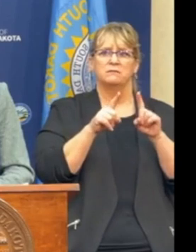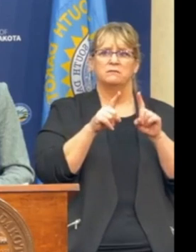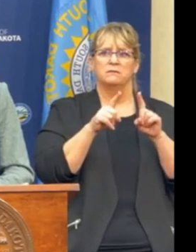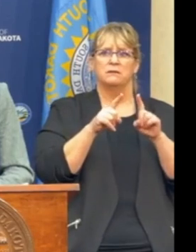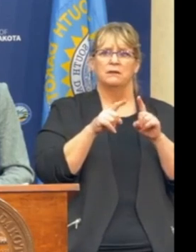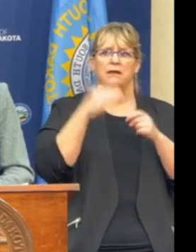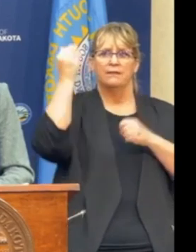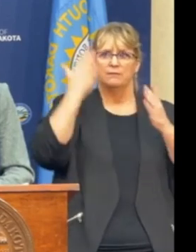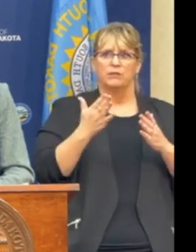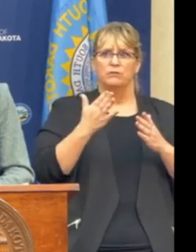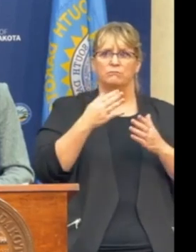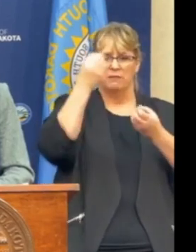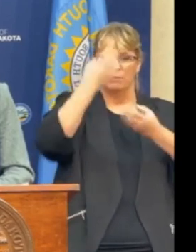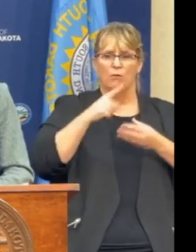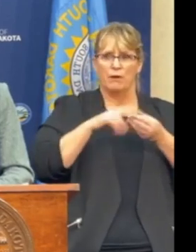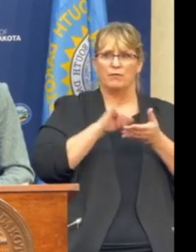and made me aware.